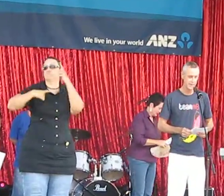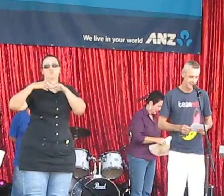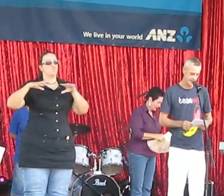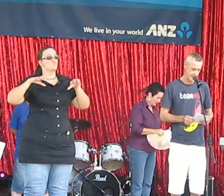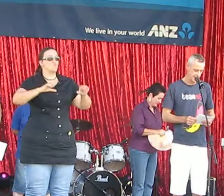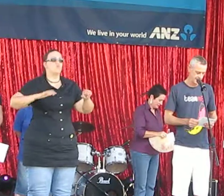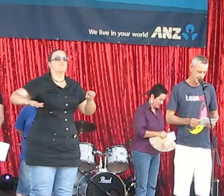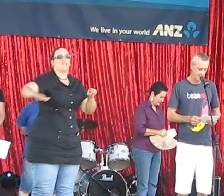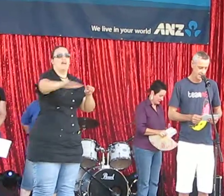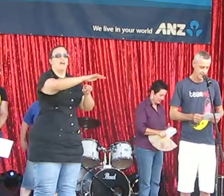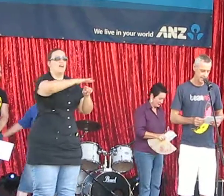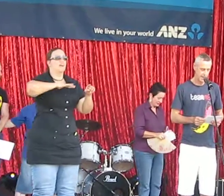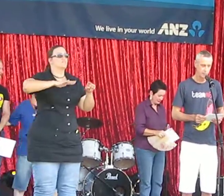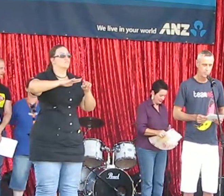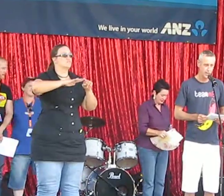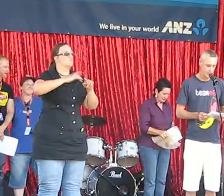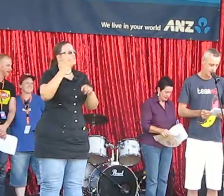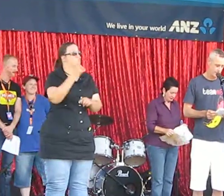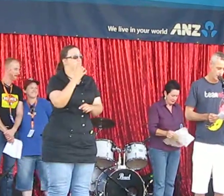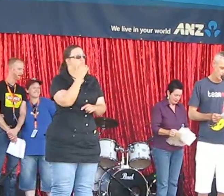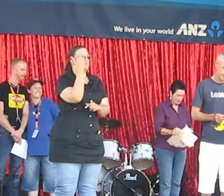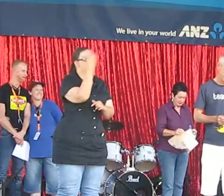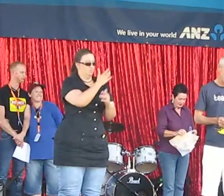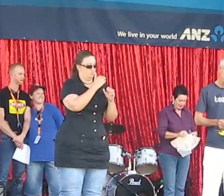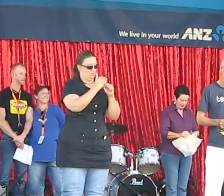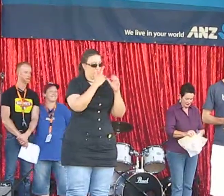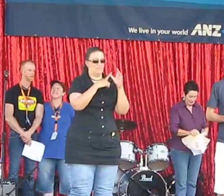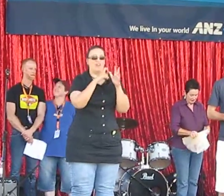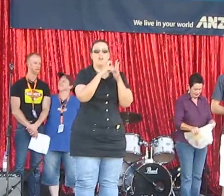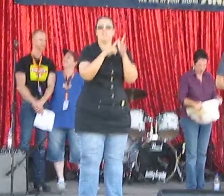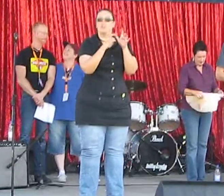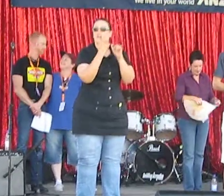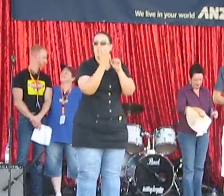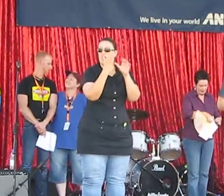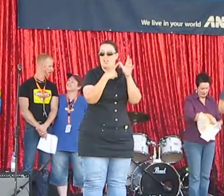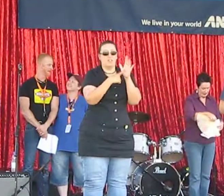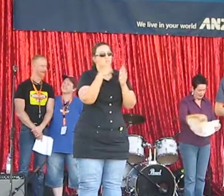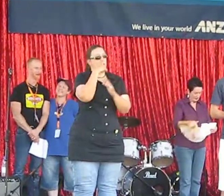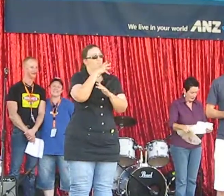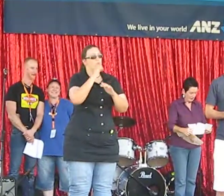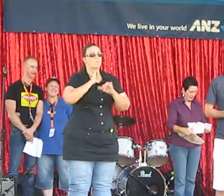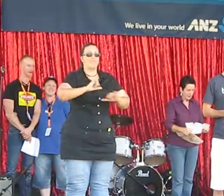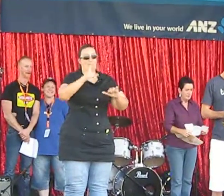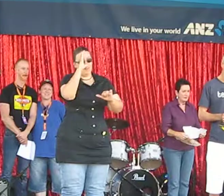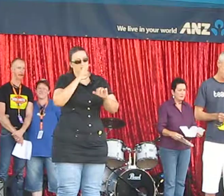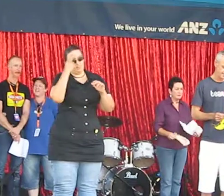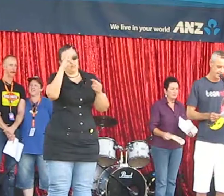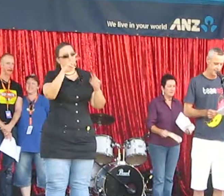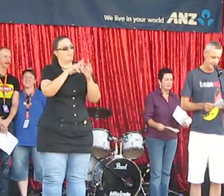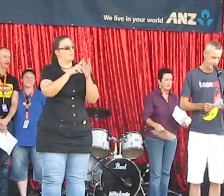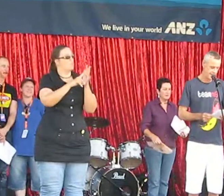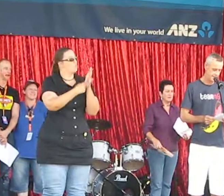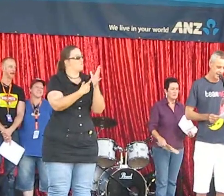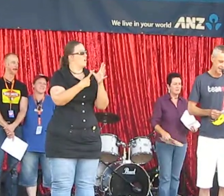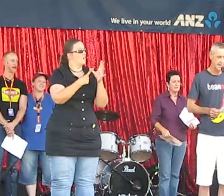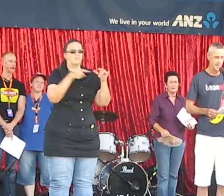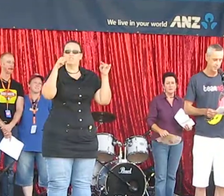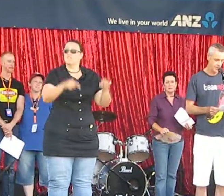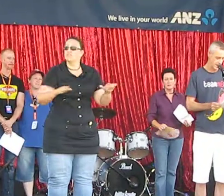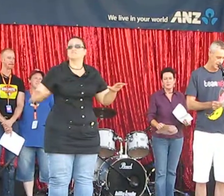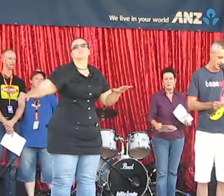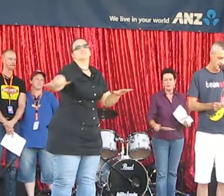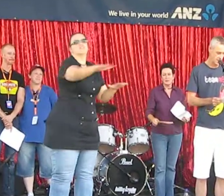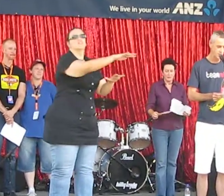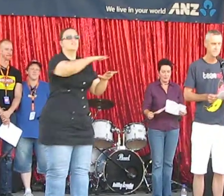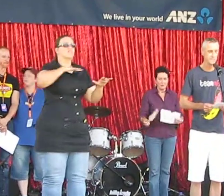on which we meet today, the Gadigal people of the Aurora Nation. It is upon their ancestral lands that this Sydney Gain